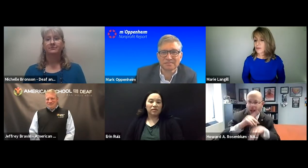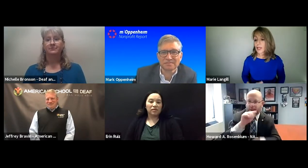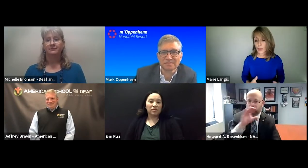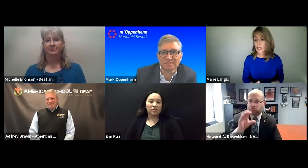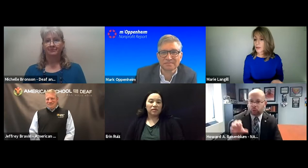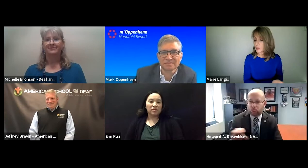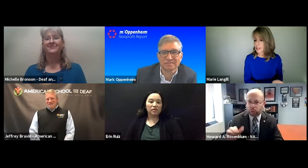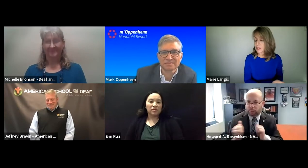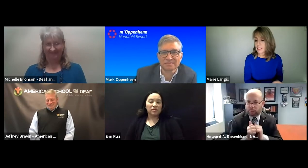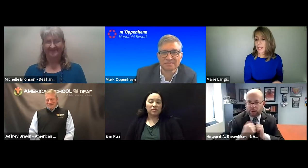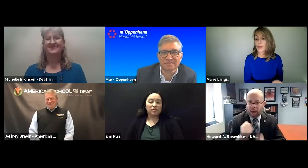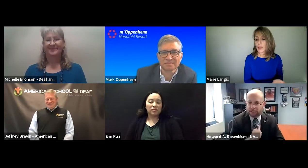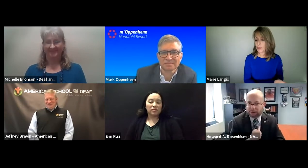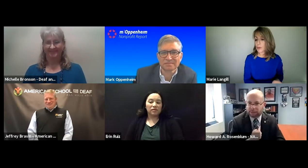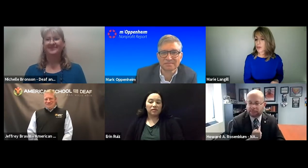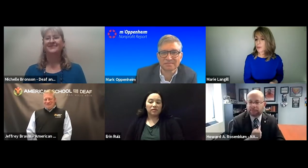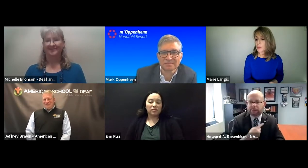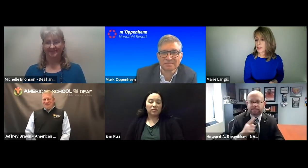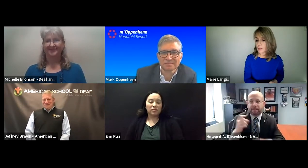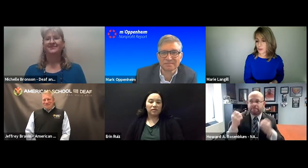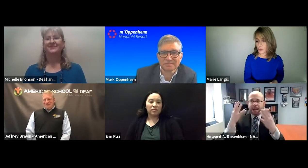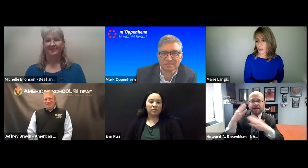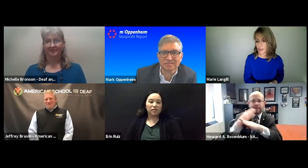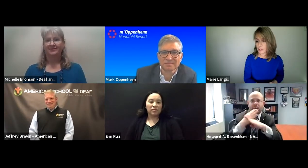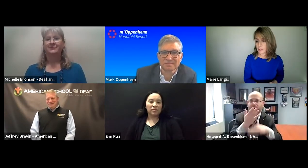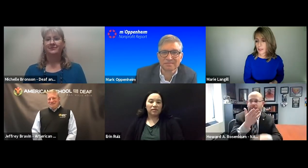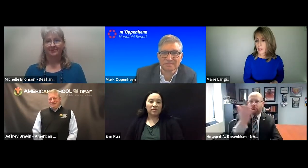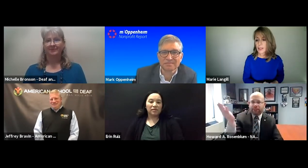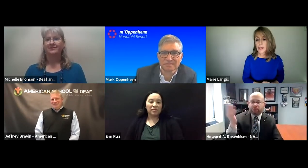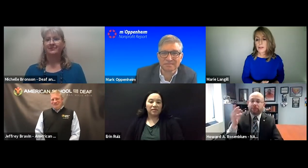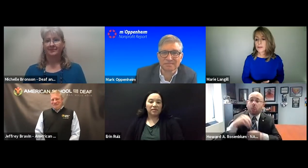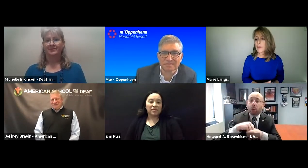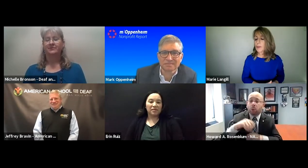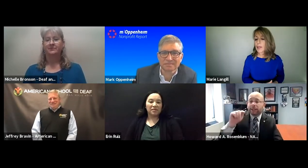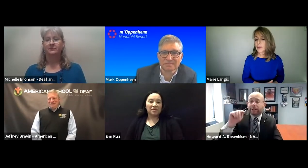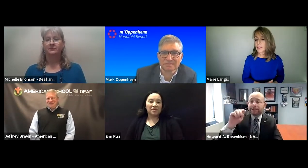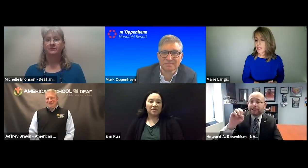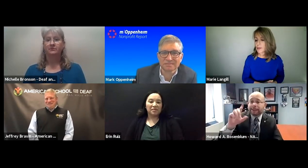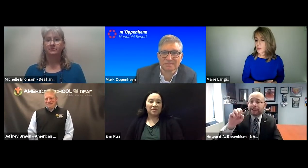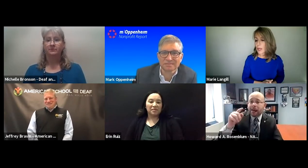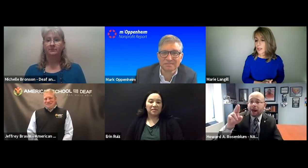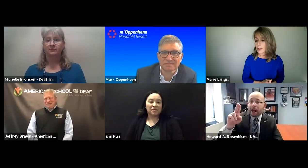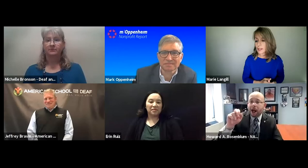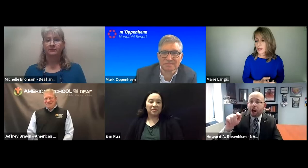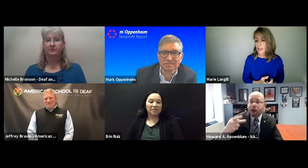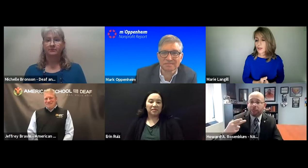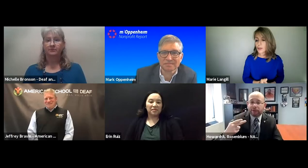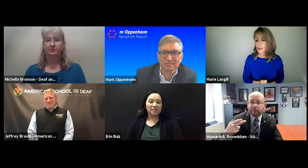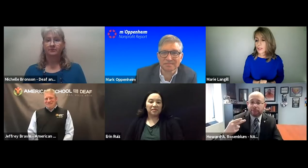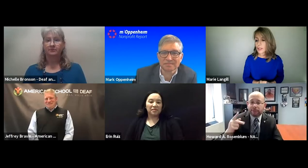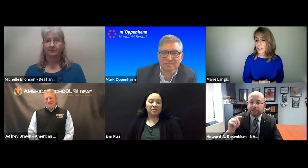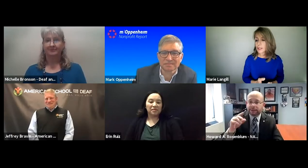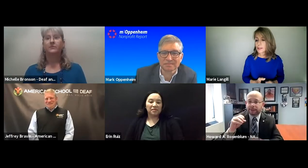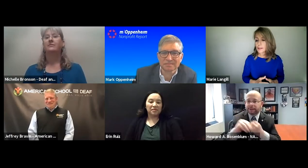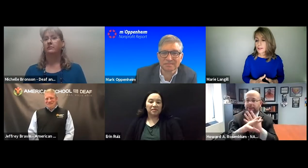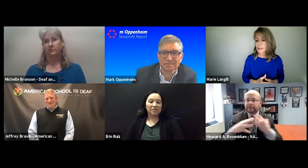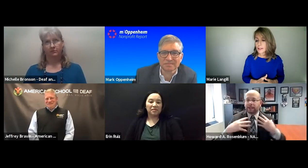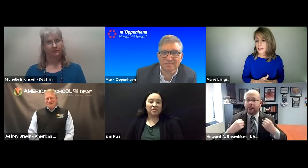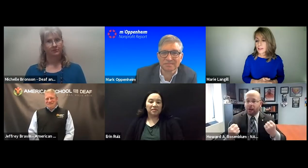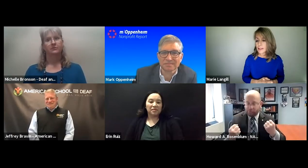be inclusive. Like right now, you can see today, we have two interpreters on the Zoom with us. There's many barriers there as well, including